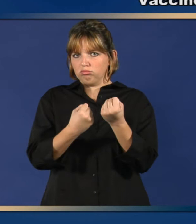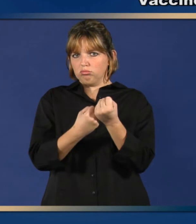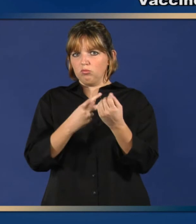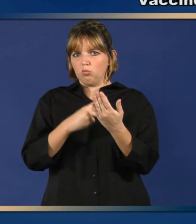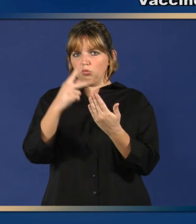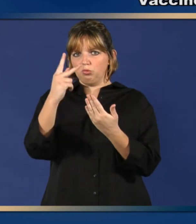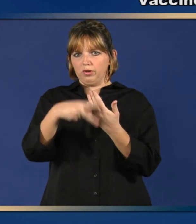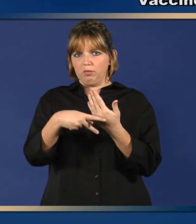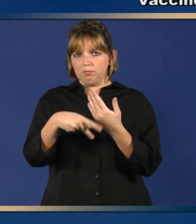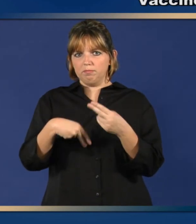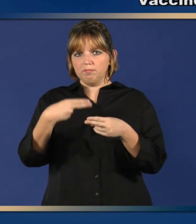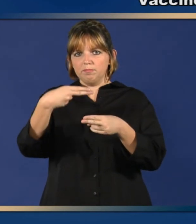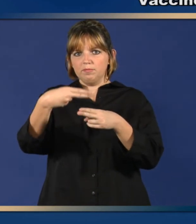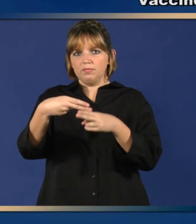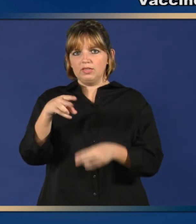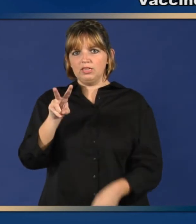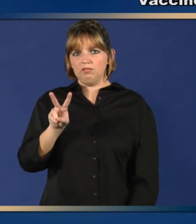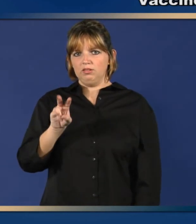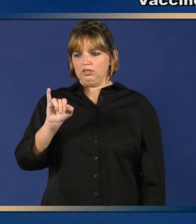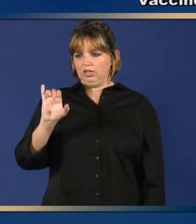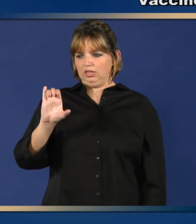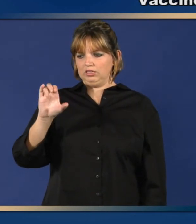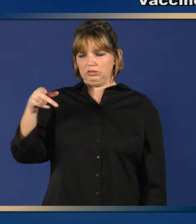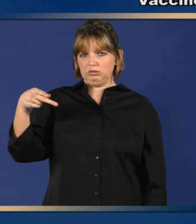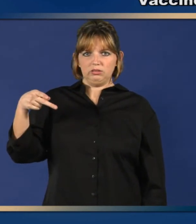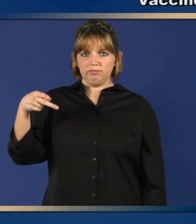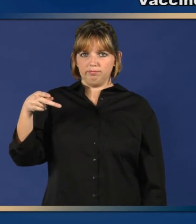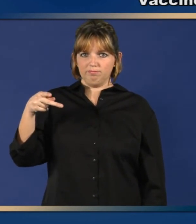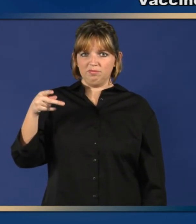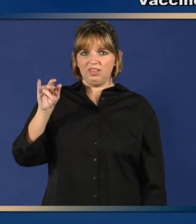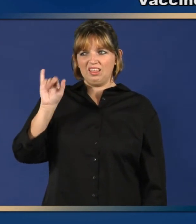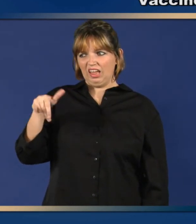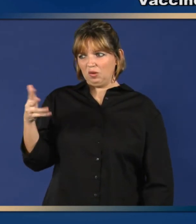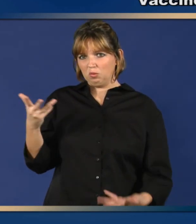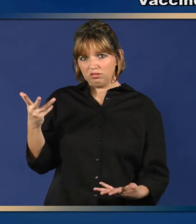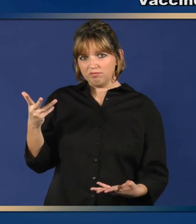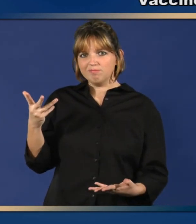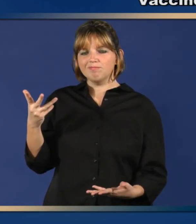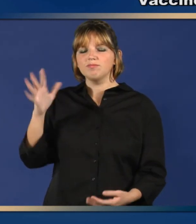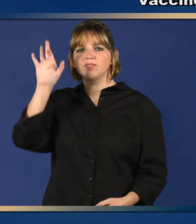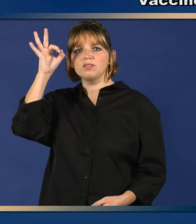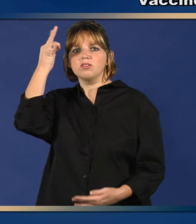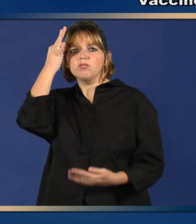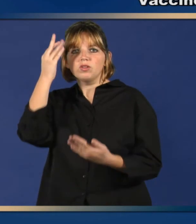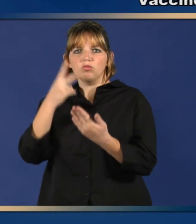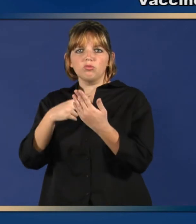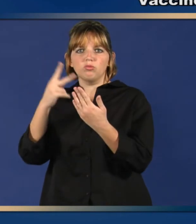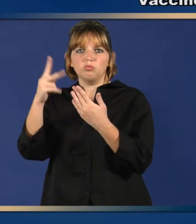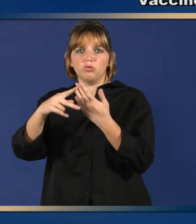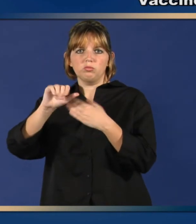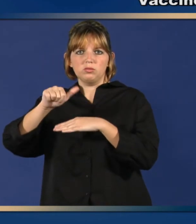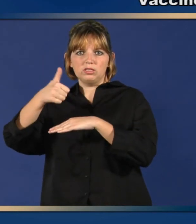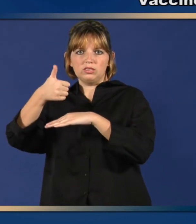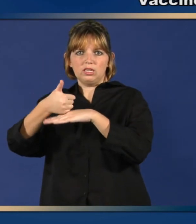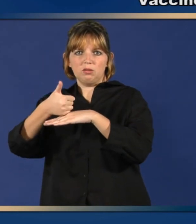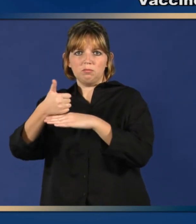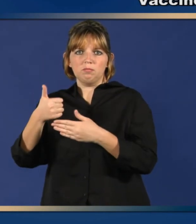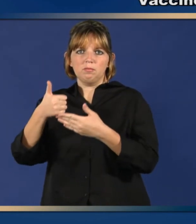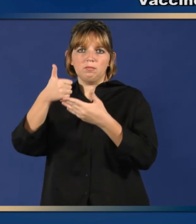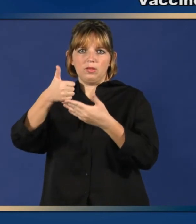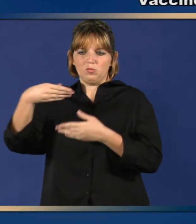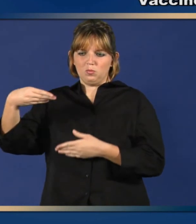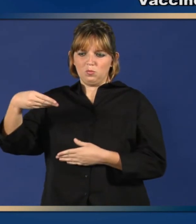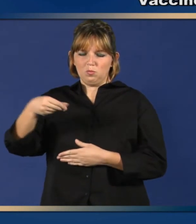VICP, at 888-338